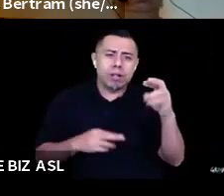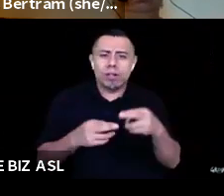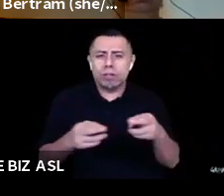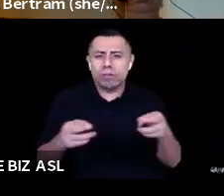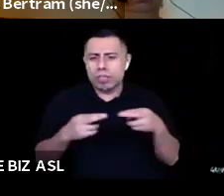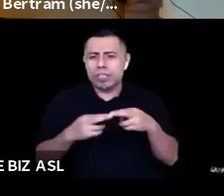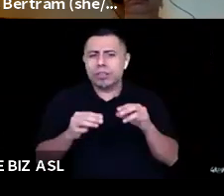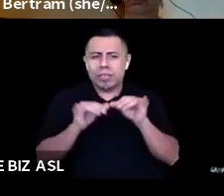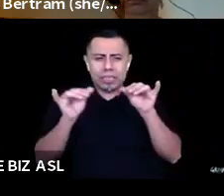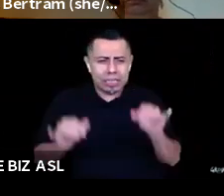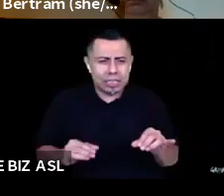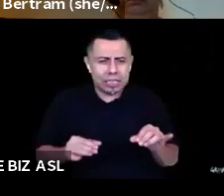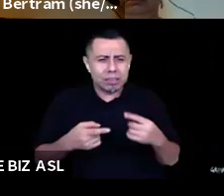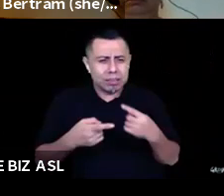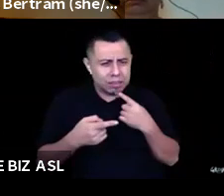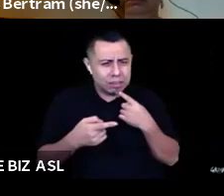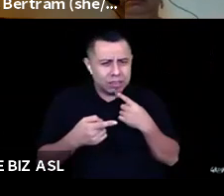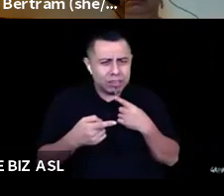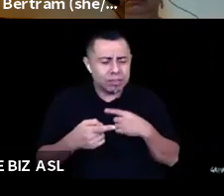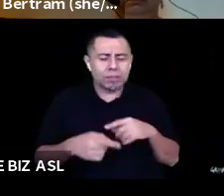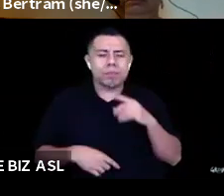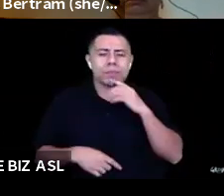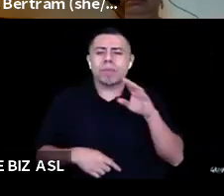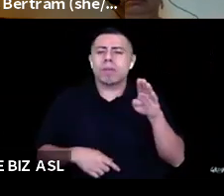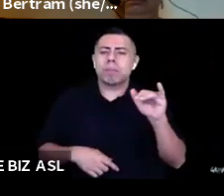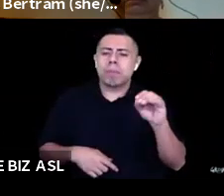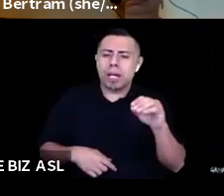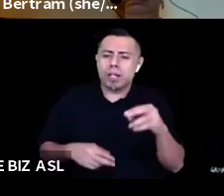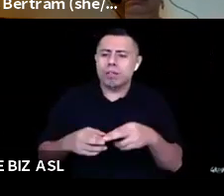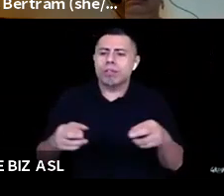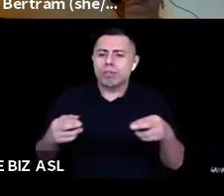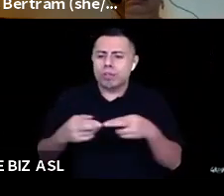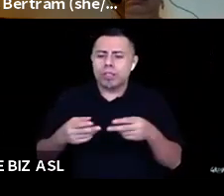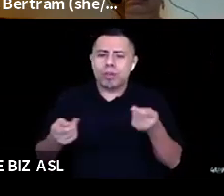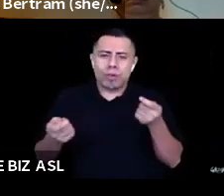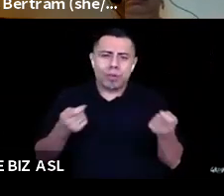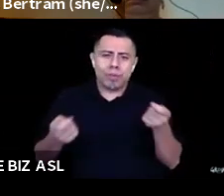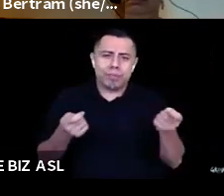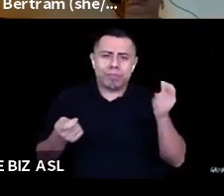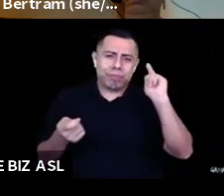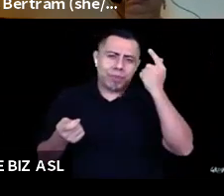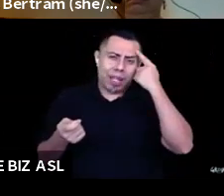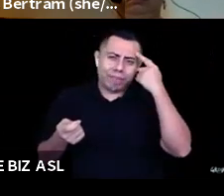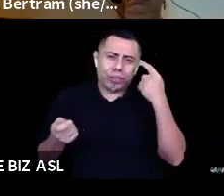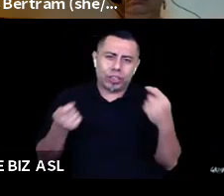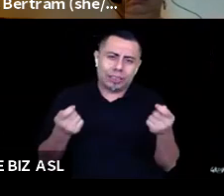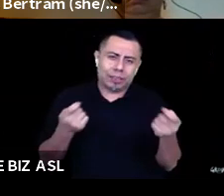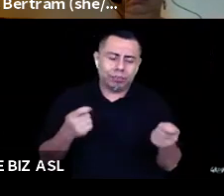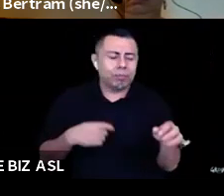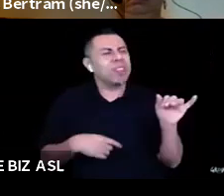for it? Governance, bio regional governance. Governance, regional governance. Um, and something that I, that struck me just a few minutes ago was